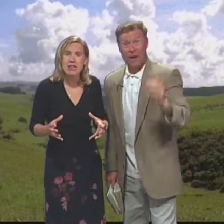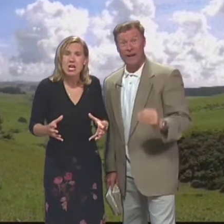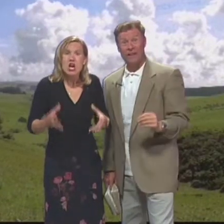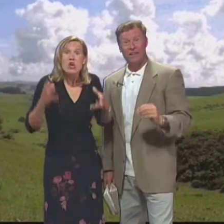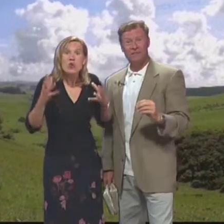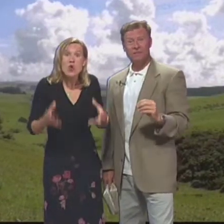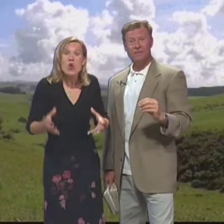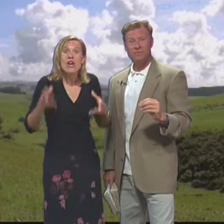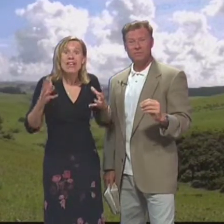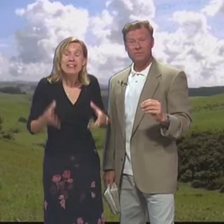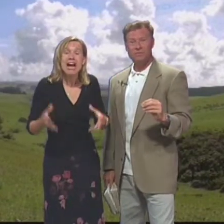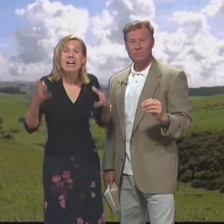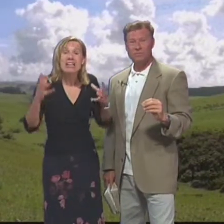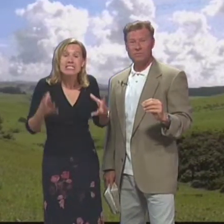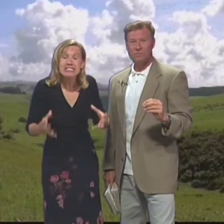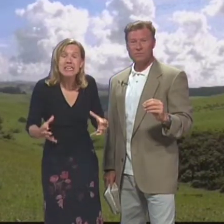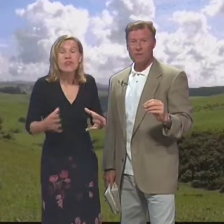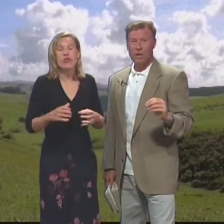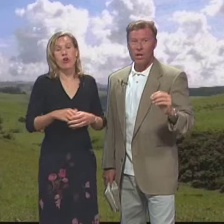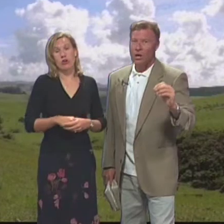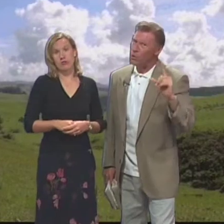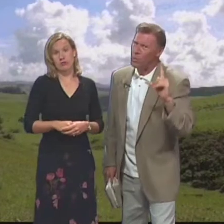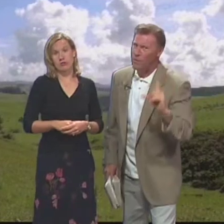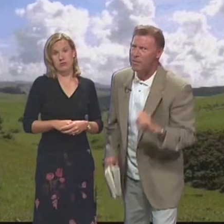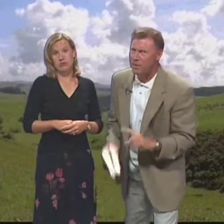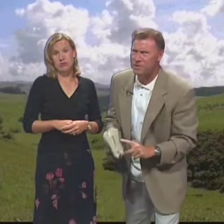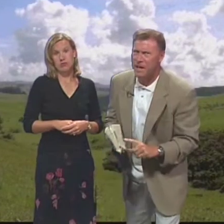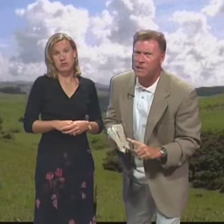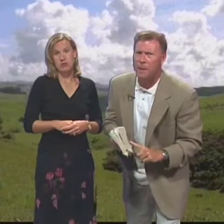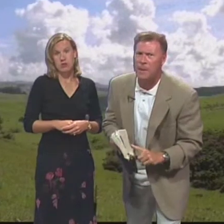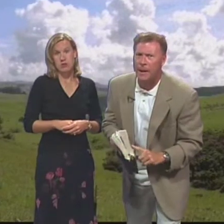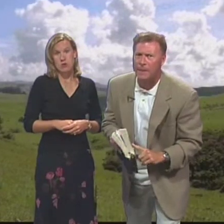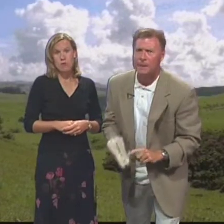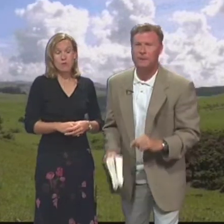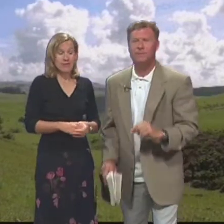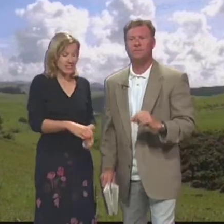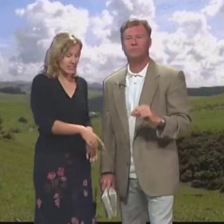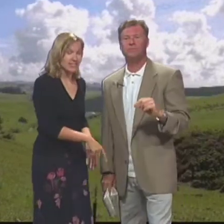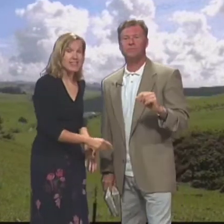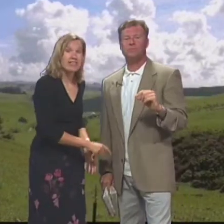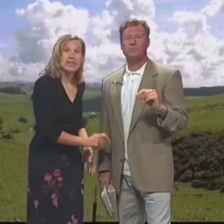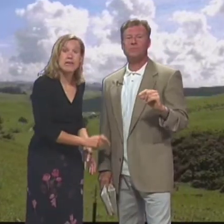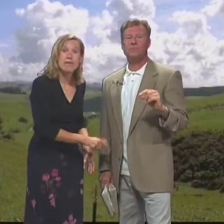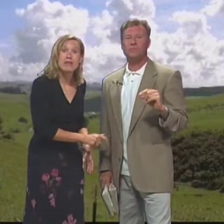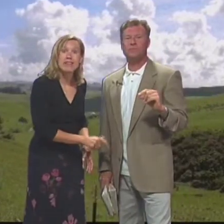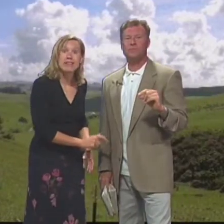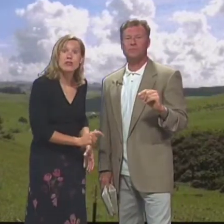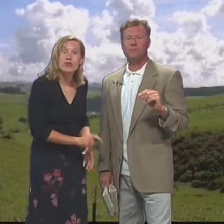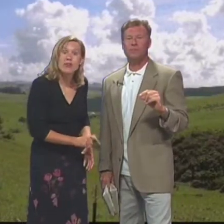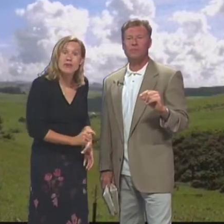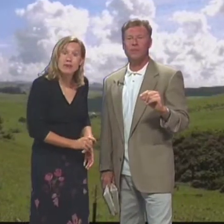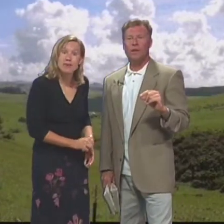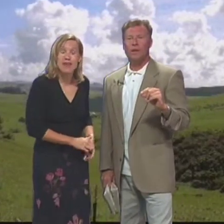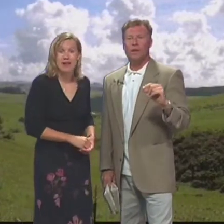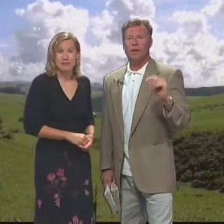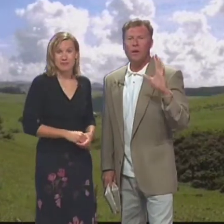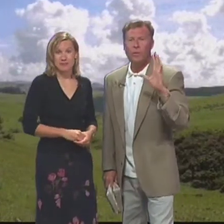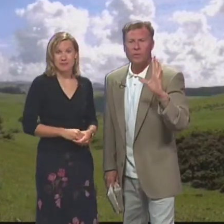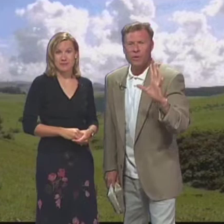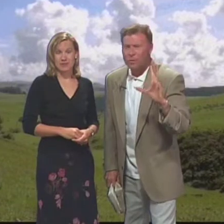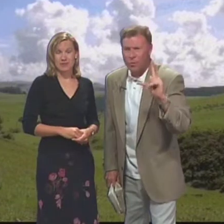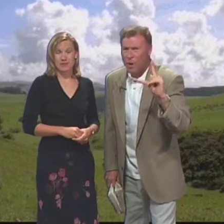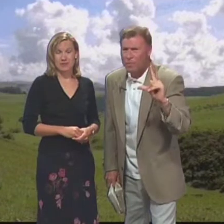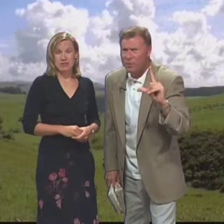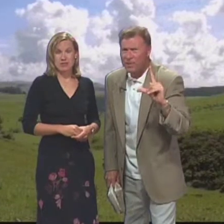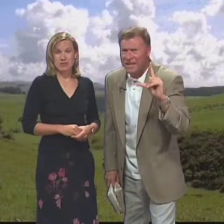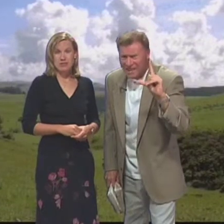Not growing No, está creciendo Oh, maybe there's the answer Right in the Bible Uy, quizás ahí está la respuesta Dentro de la Biblia You